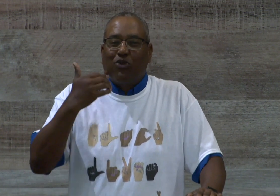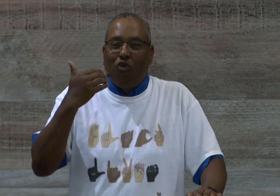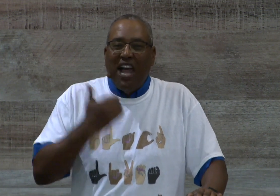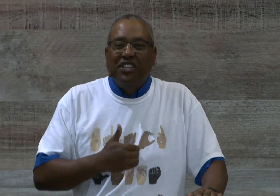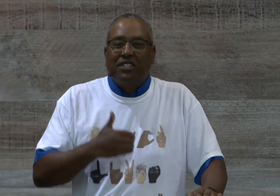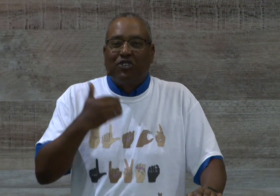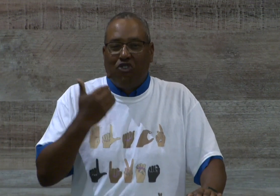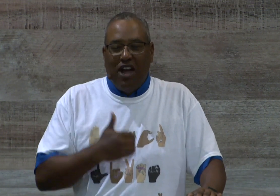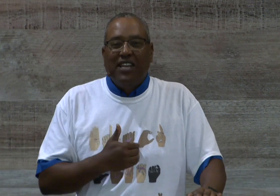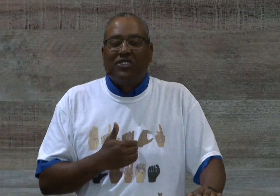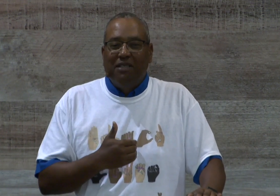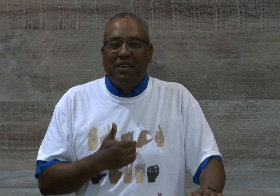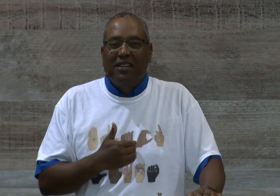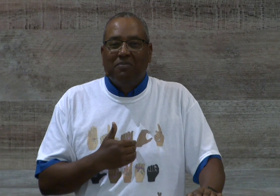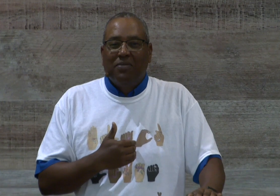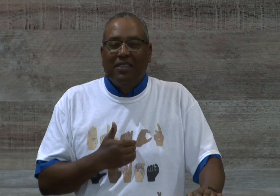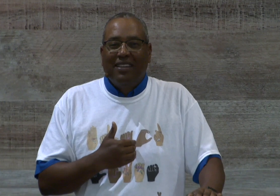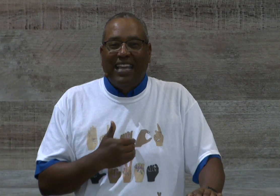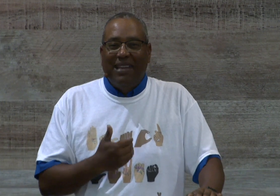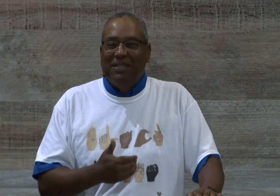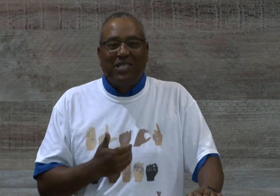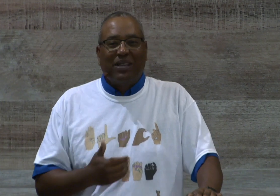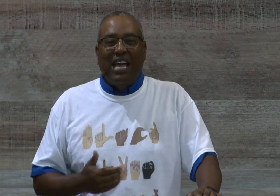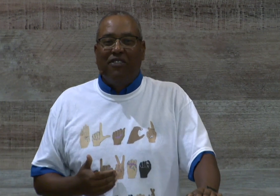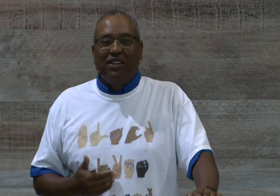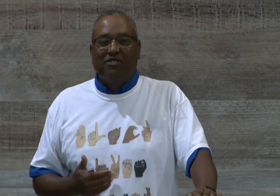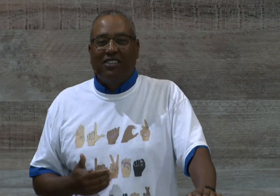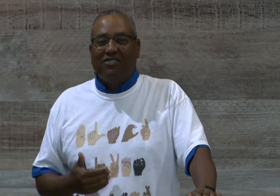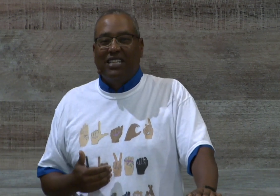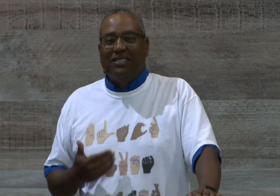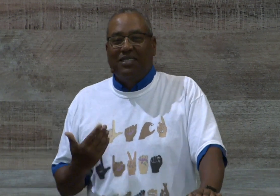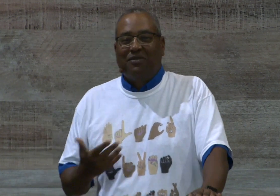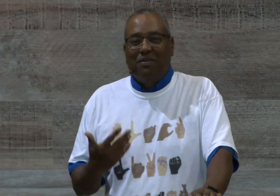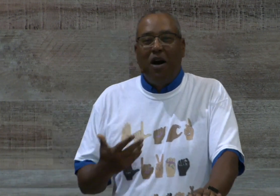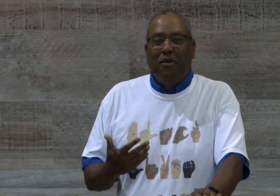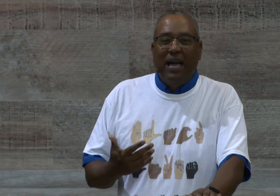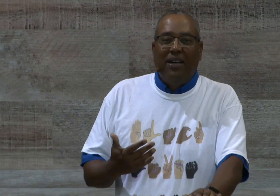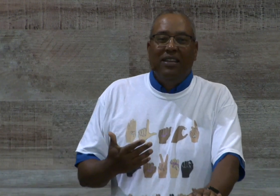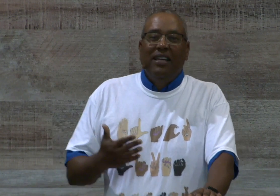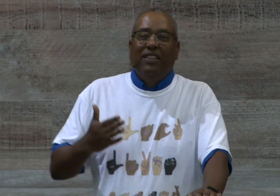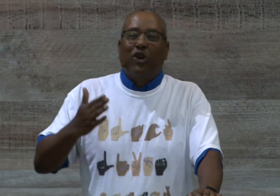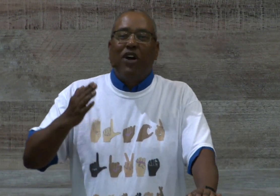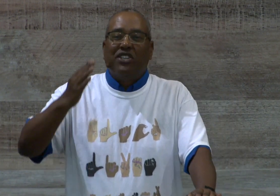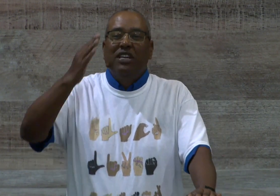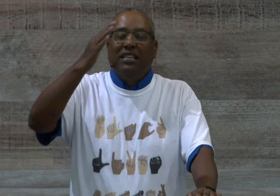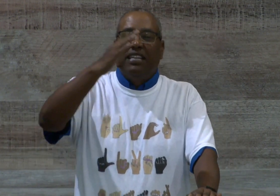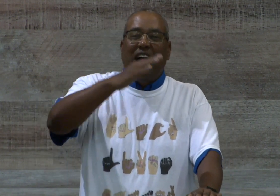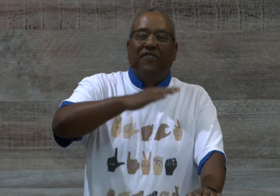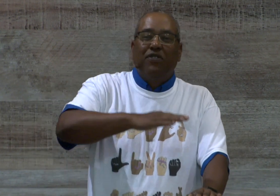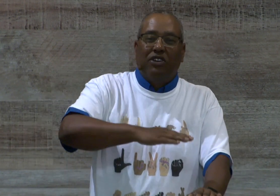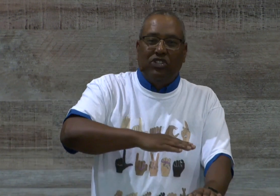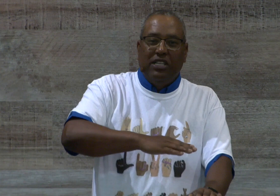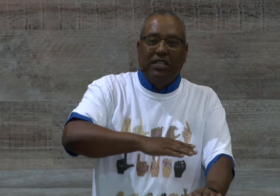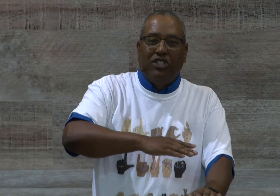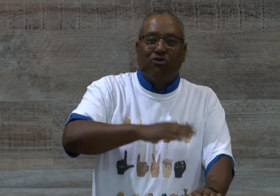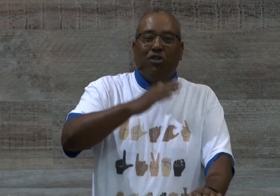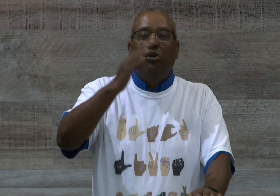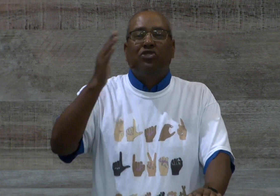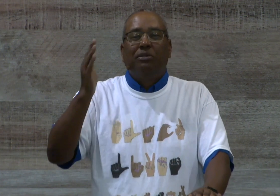righteousness of Christ. Amen? Amen. That's what Calvary is all about. That Christ died for our sins and rose from the